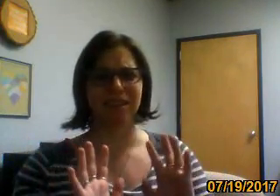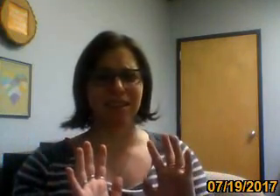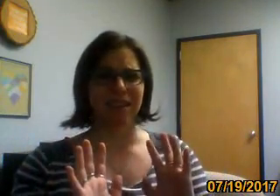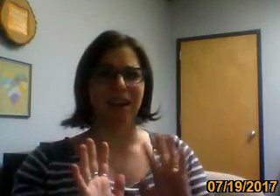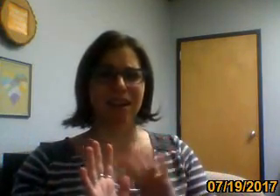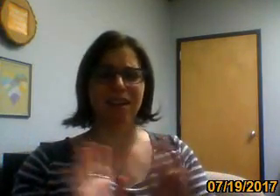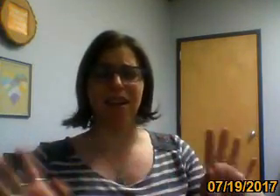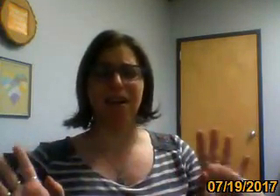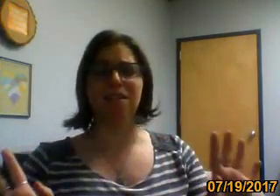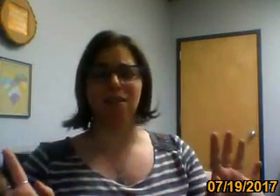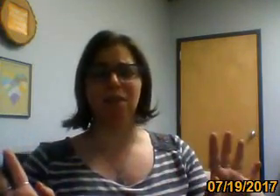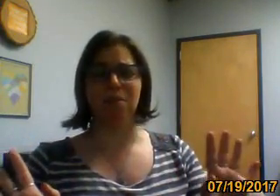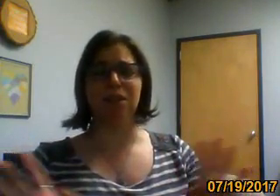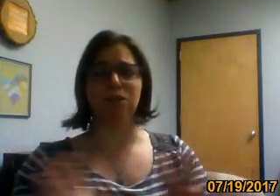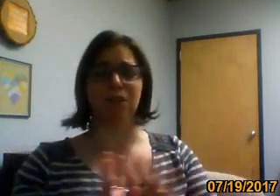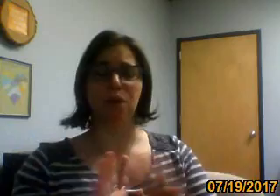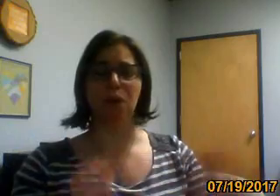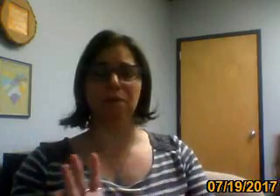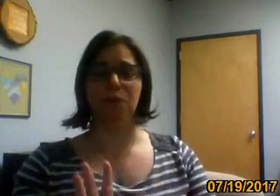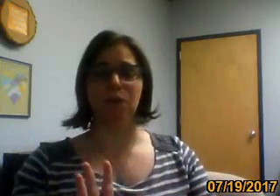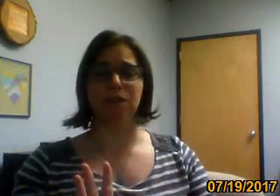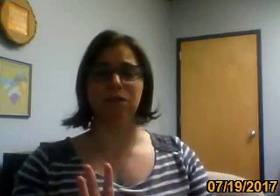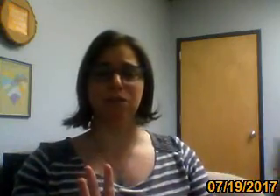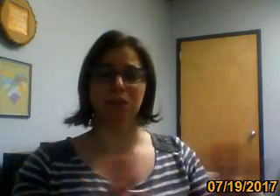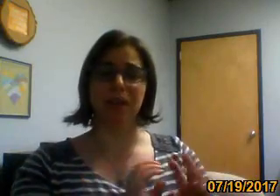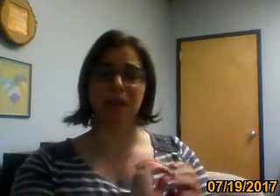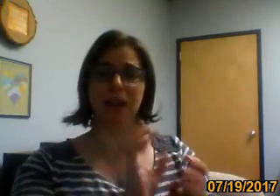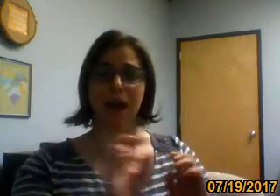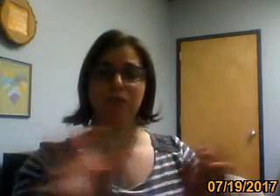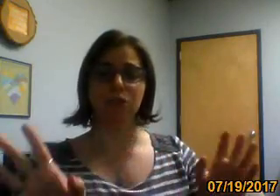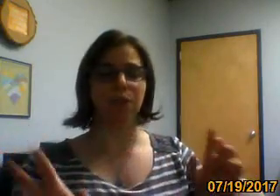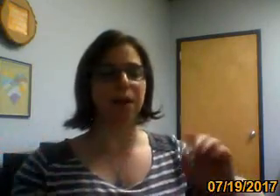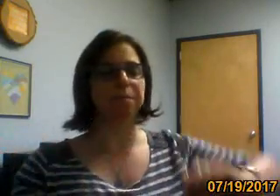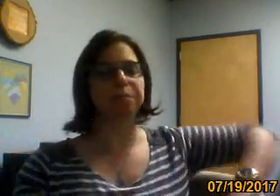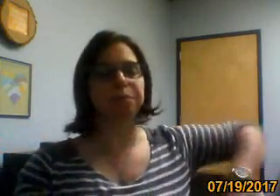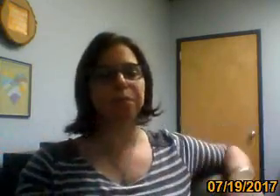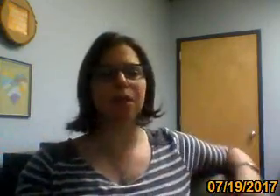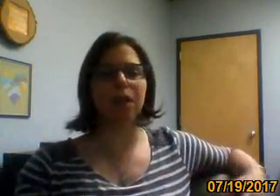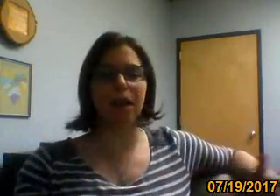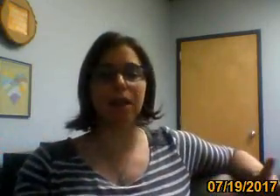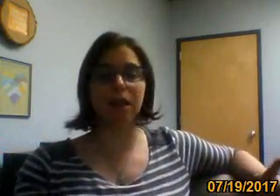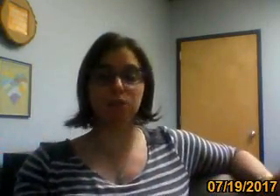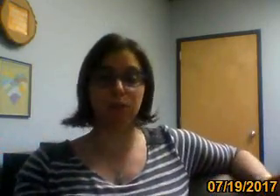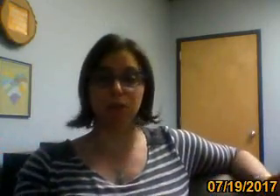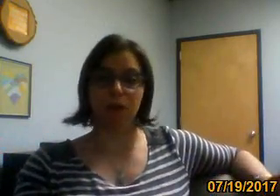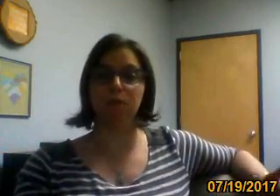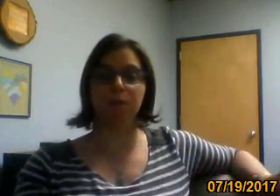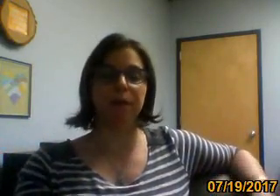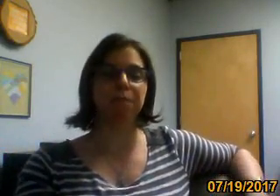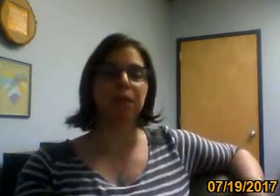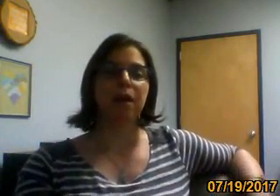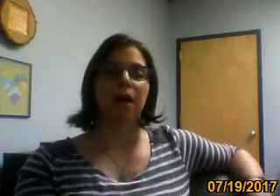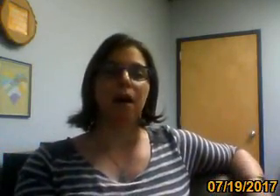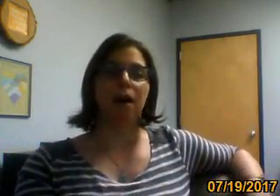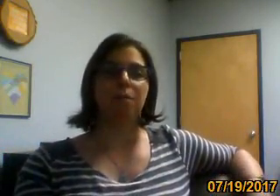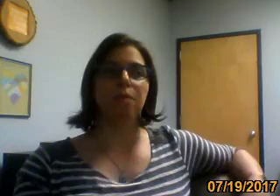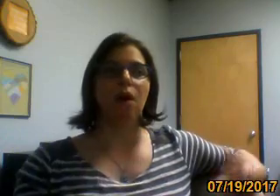either I'm going to paint over it or I'm going to like add to it. And that's really fun for me. Um,